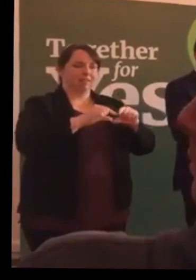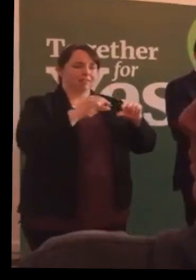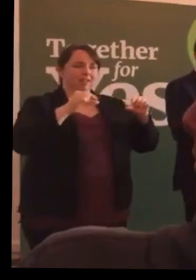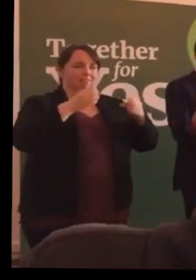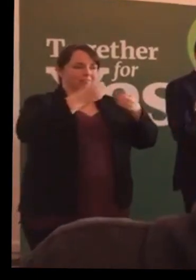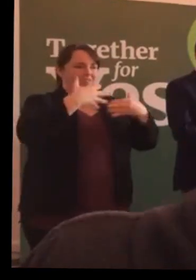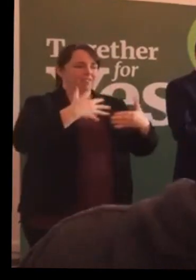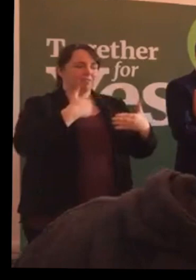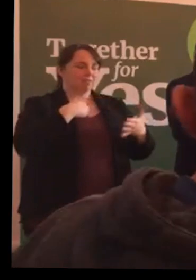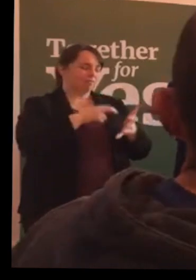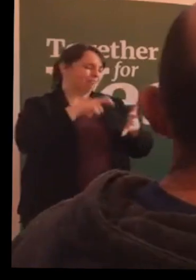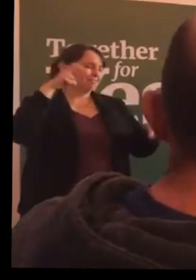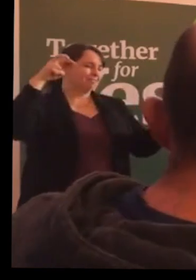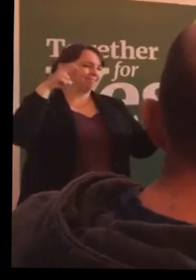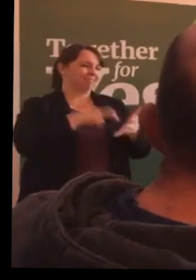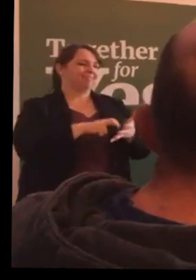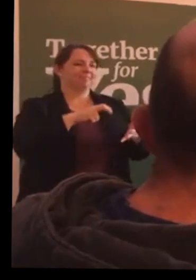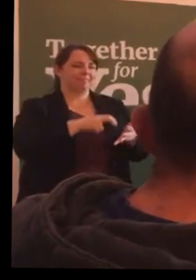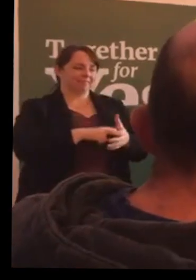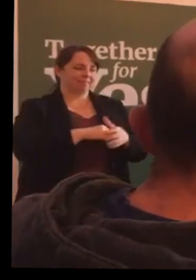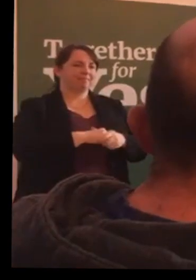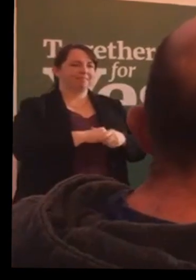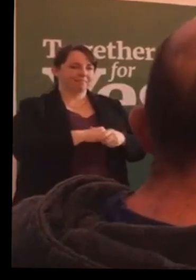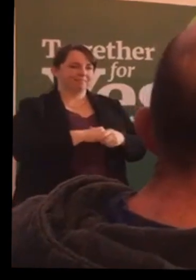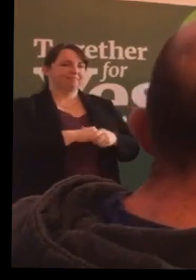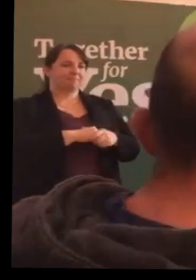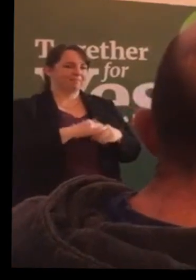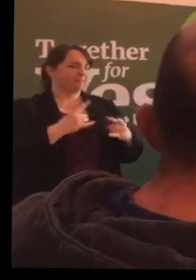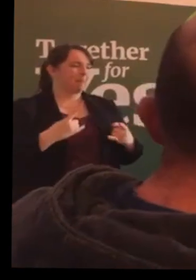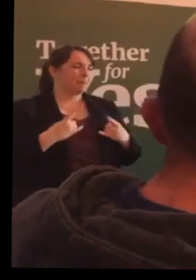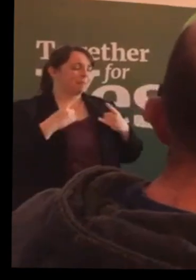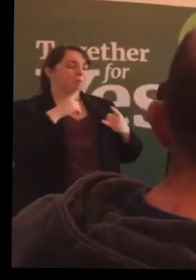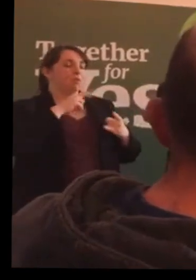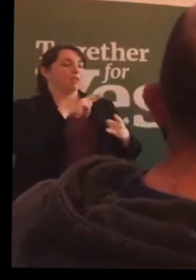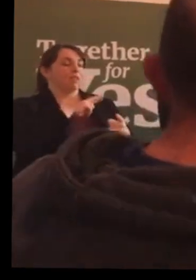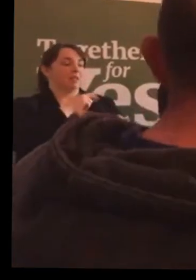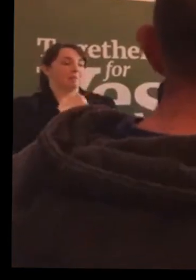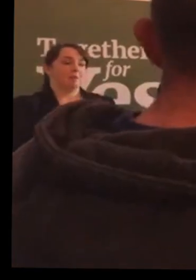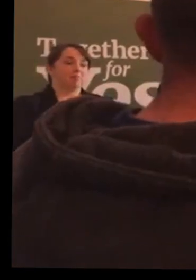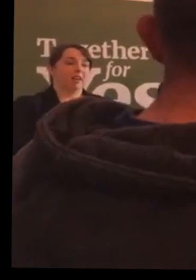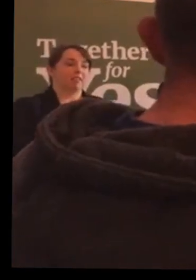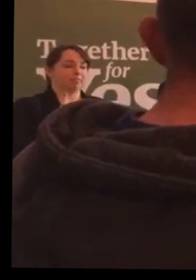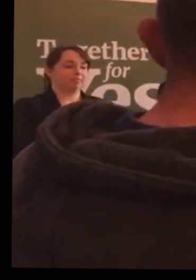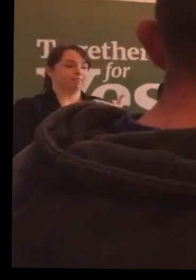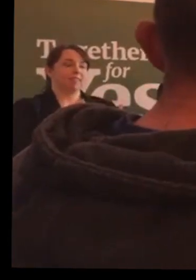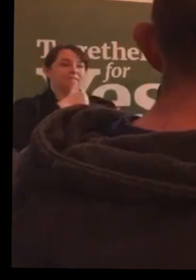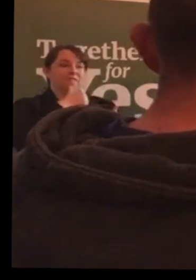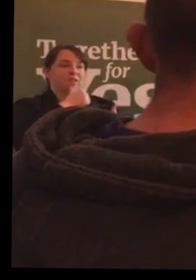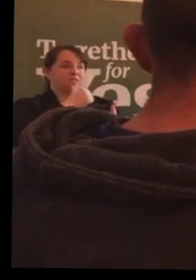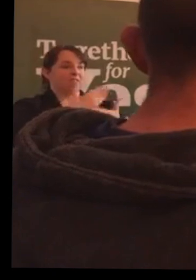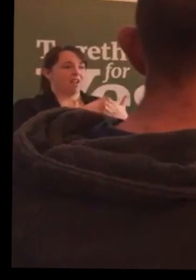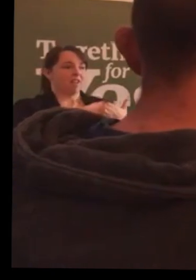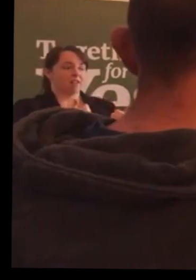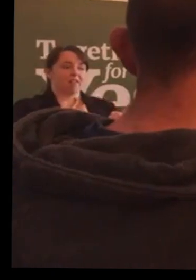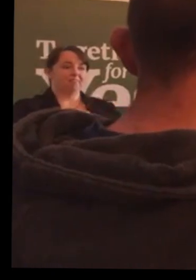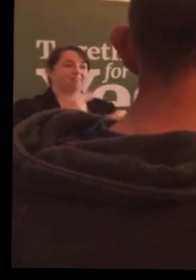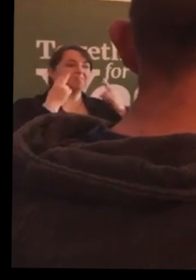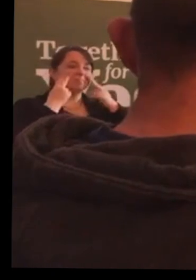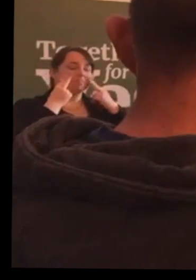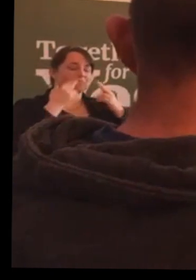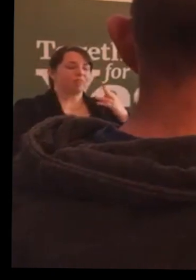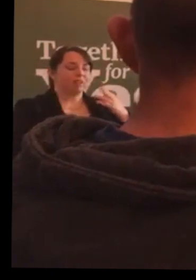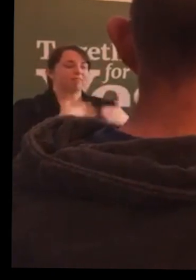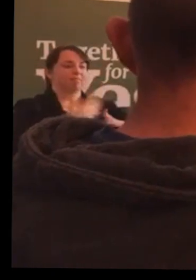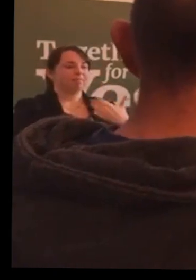delighted. It was a relatively uneventful pregnancy for the first half and